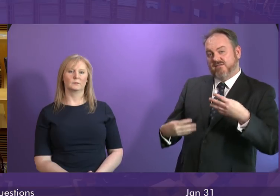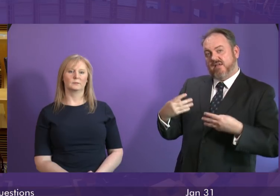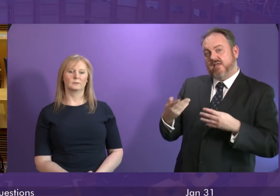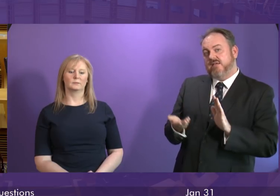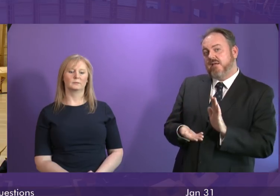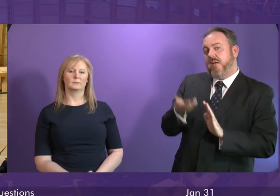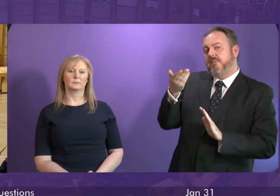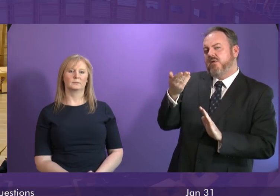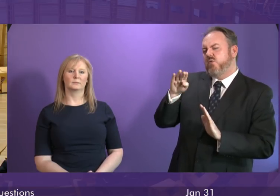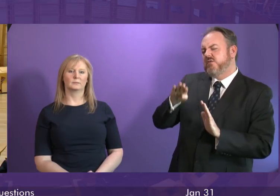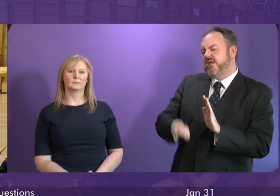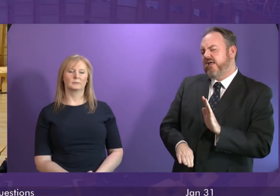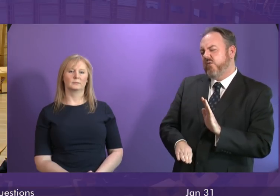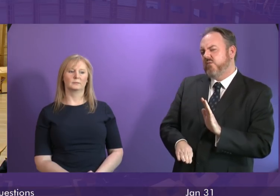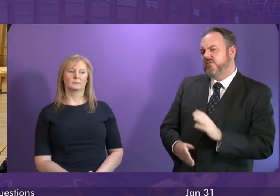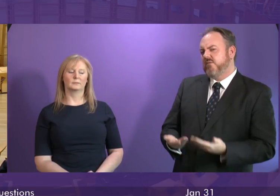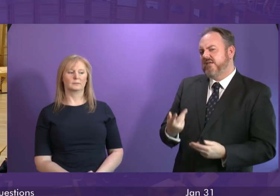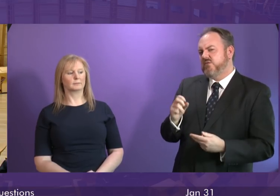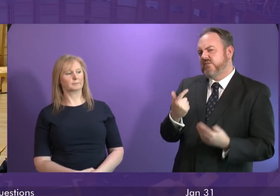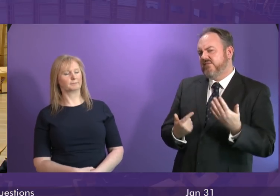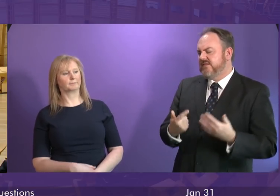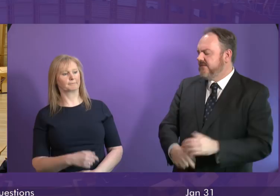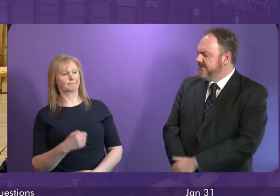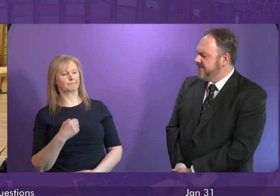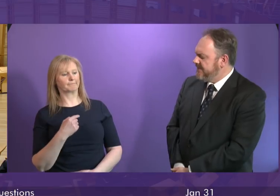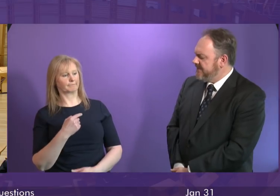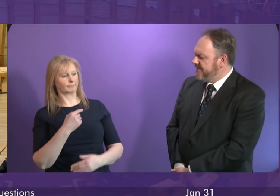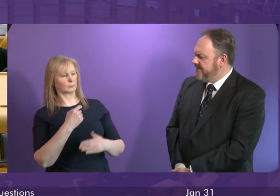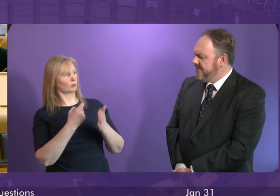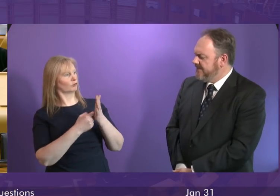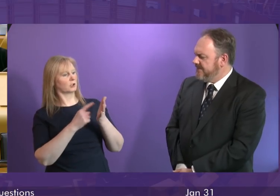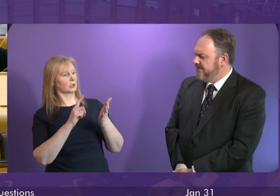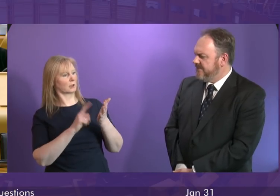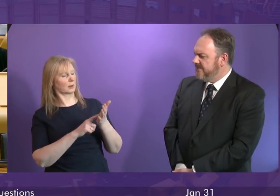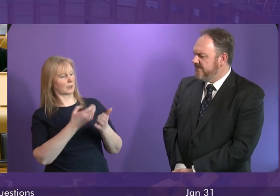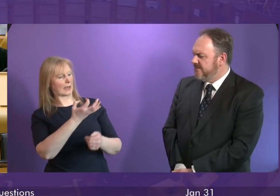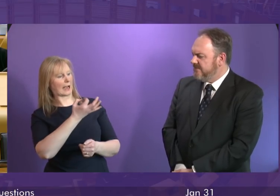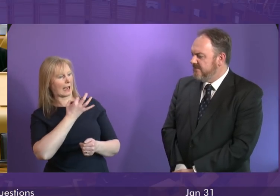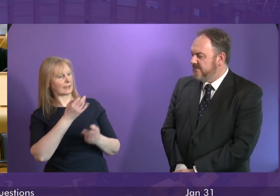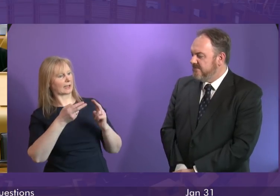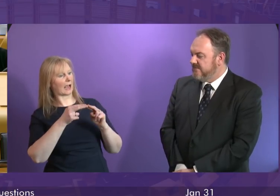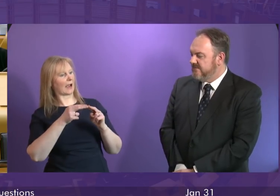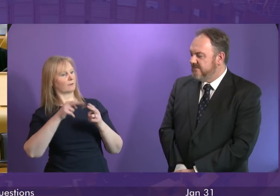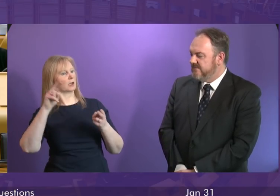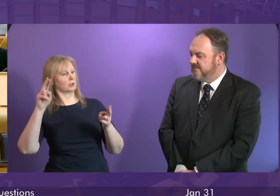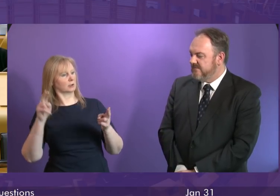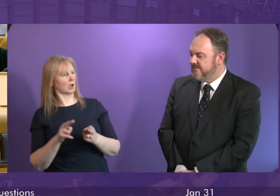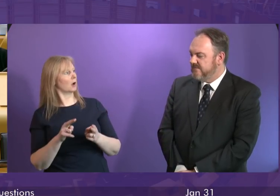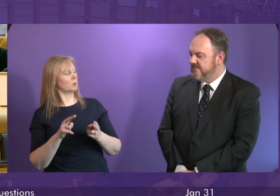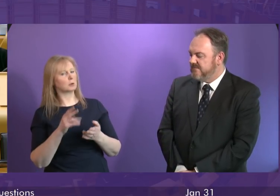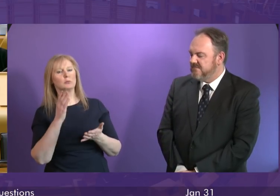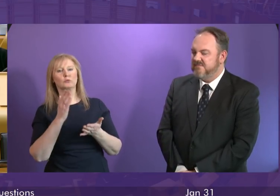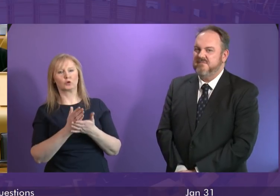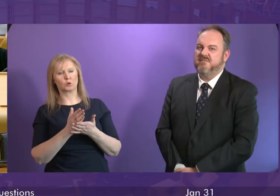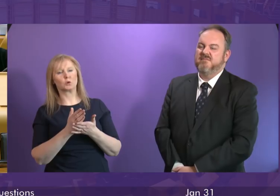or down I am good to guess that Richard Leonard wouldn't be asking me if it was down so I am